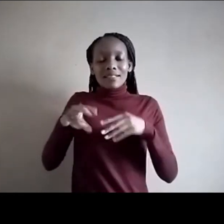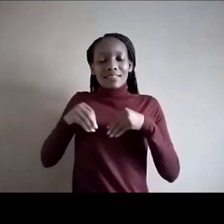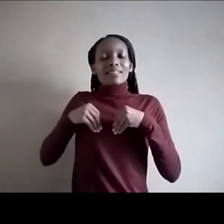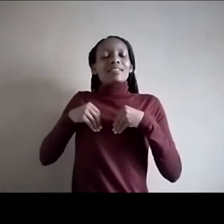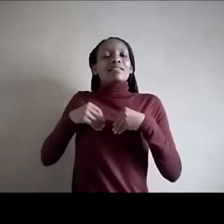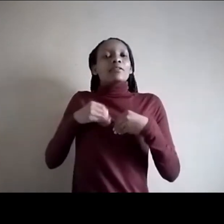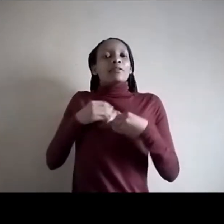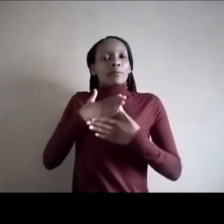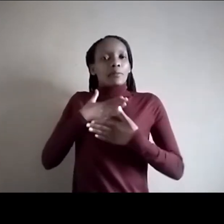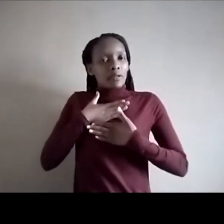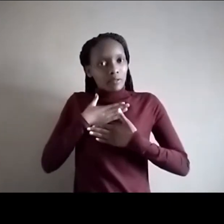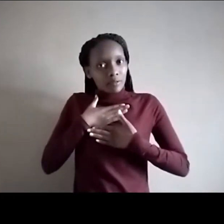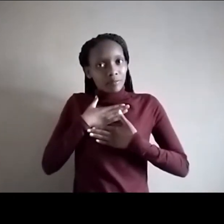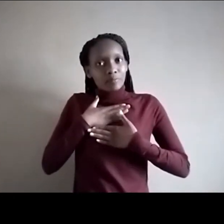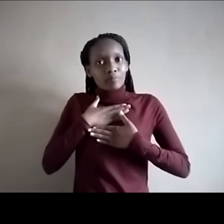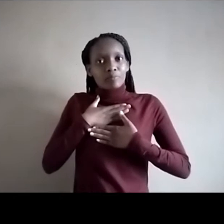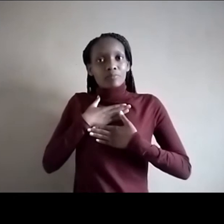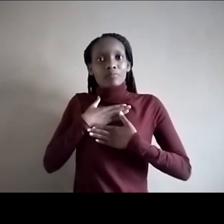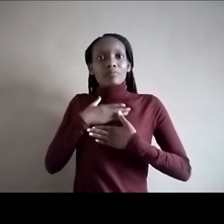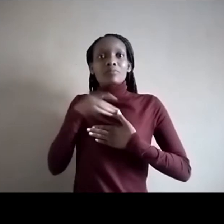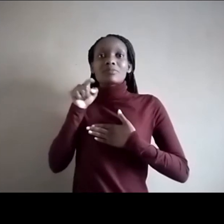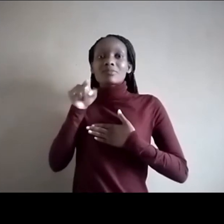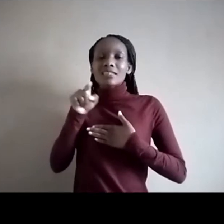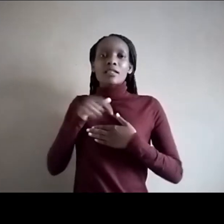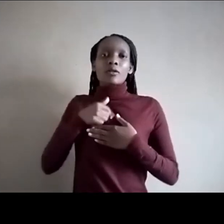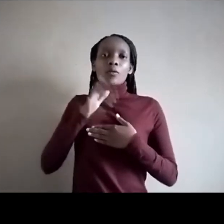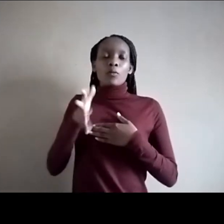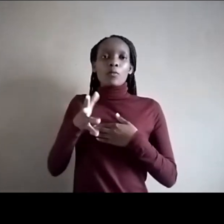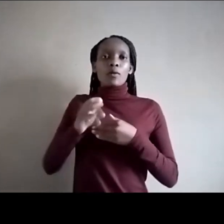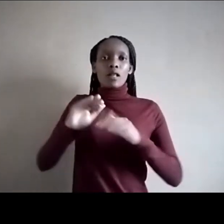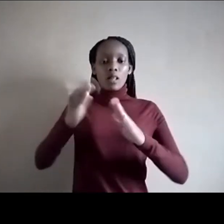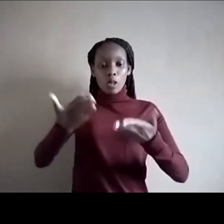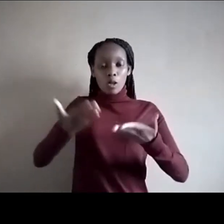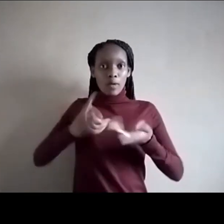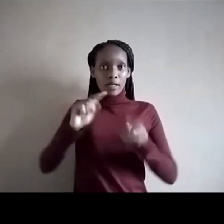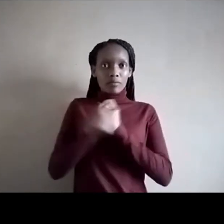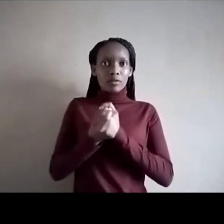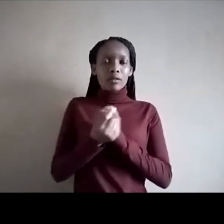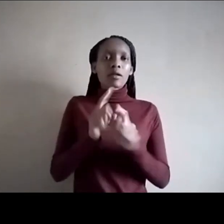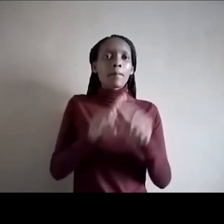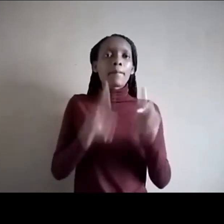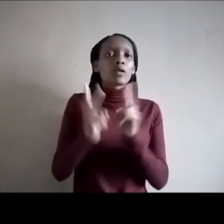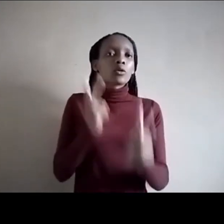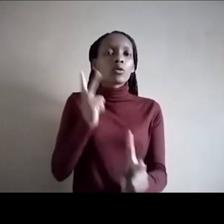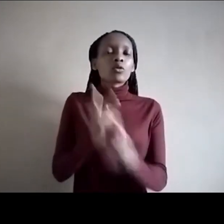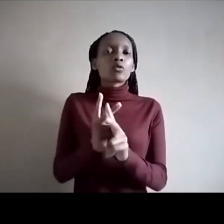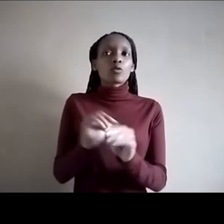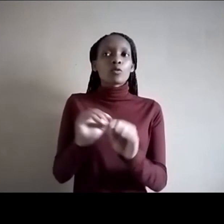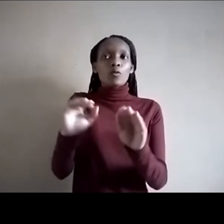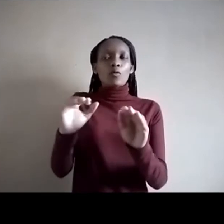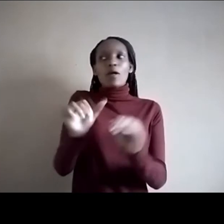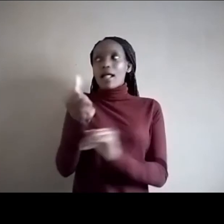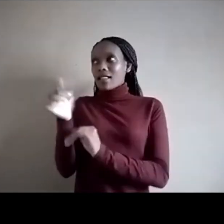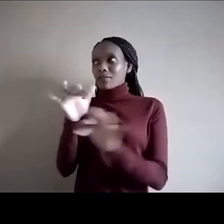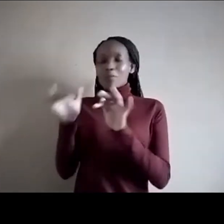not only just welcoming change, but making it possible for other people as well. My mojo